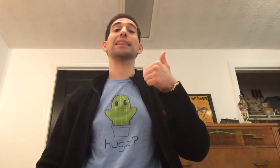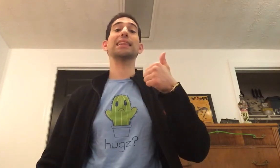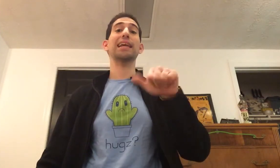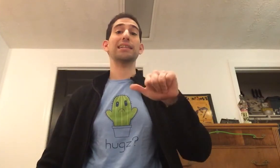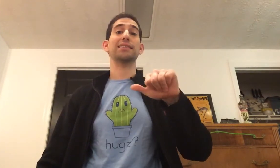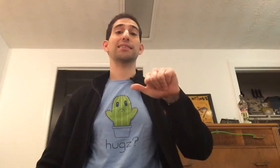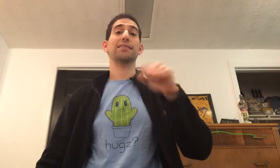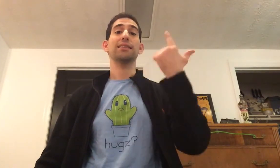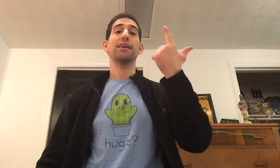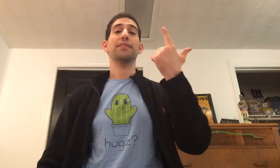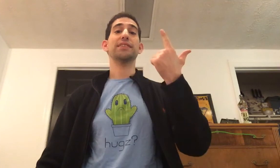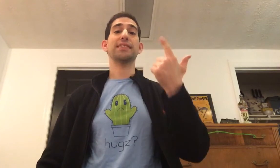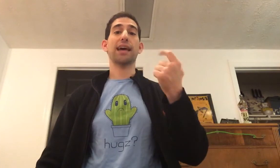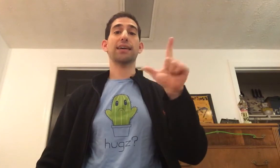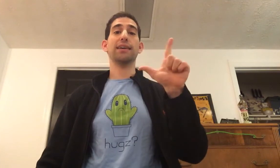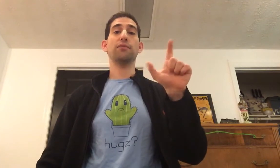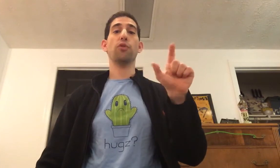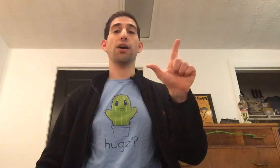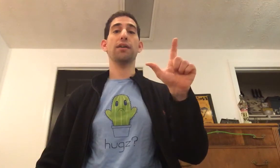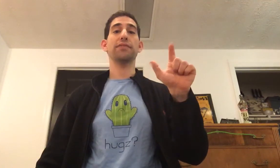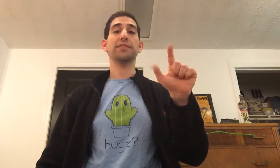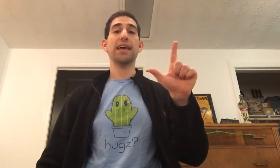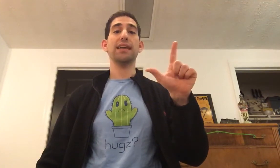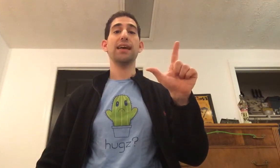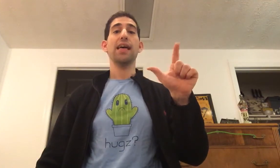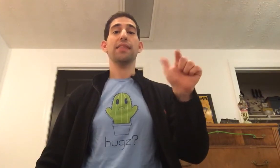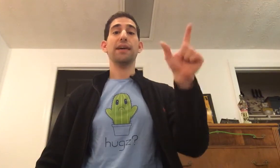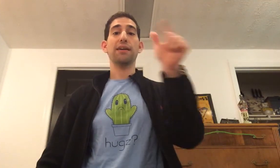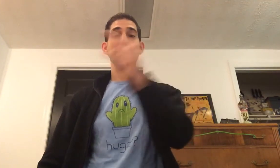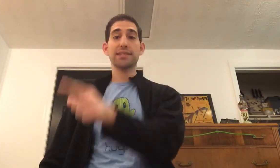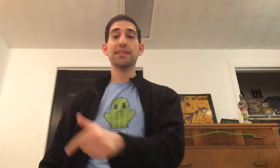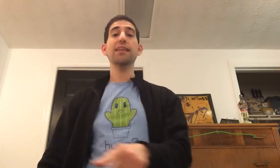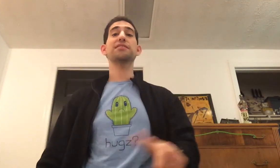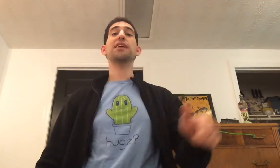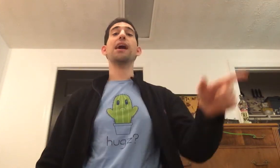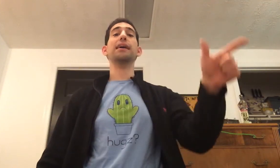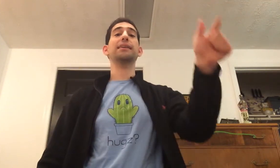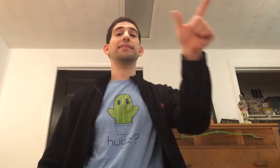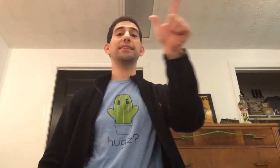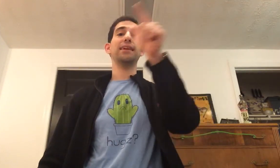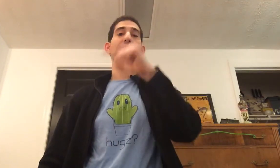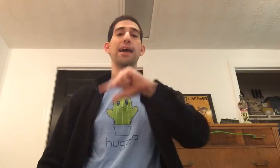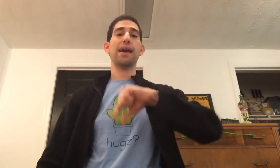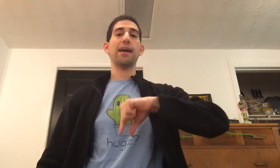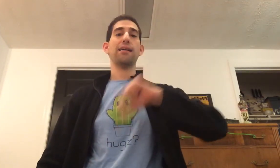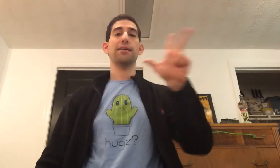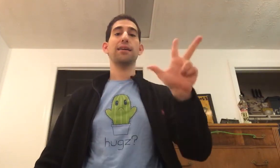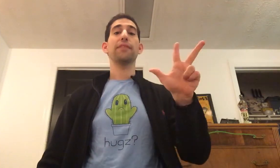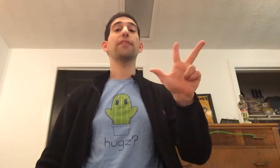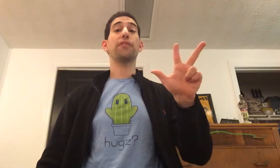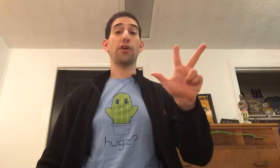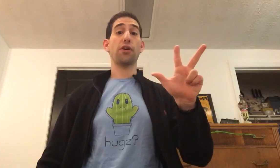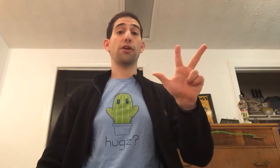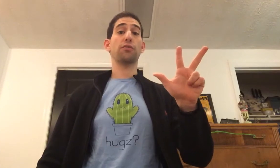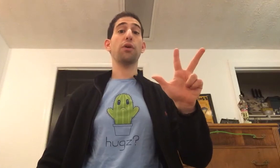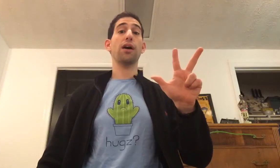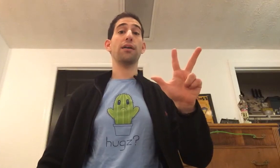late. The second one said, There is sunshine in the air. The third one